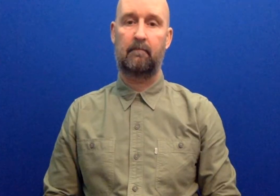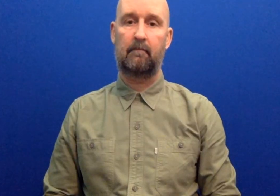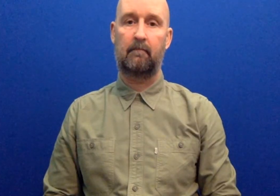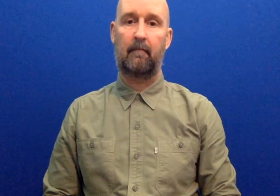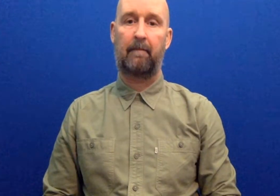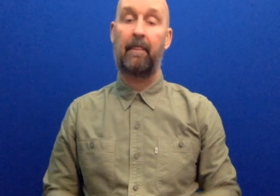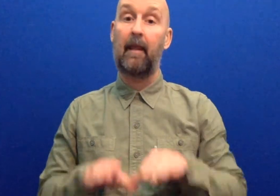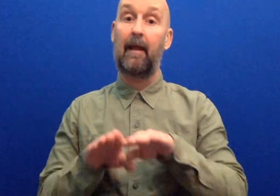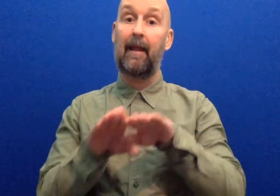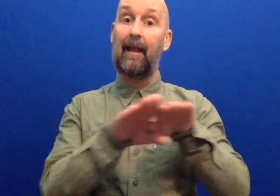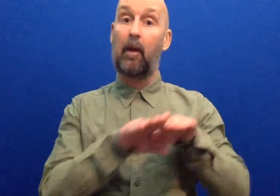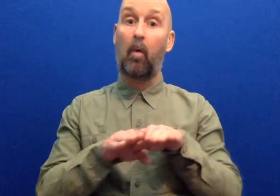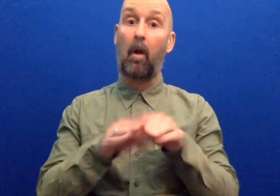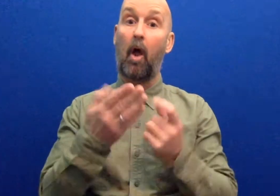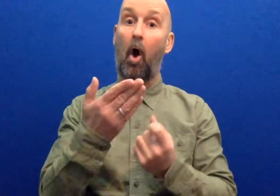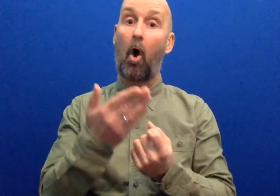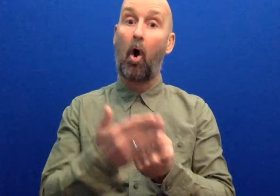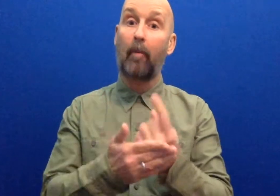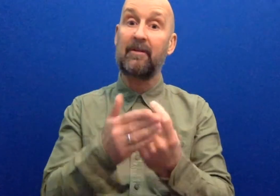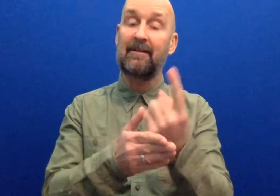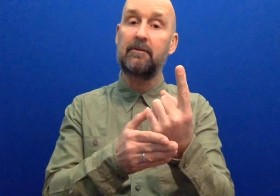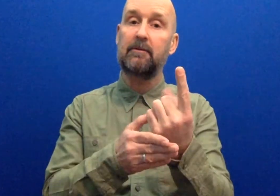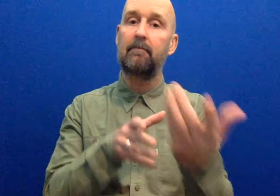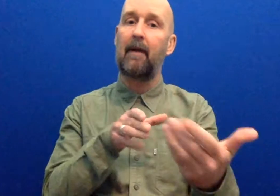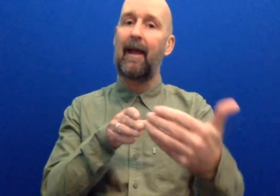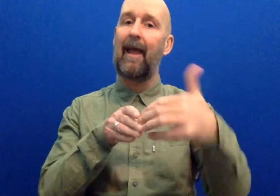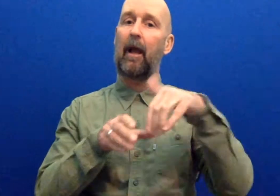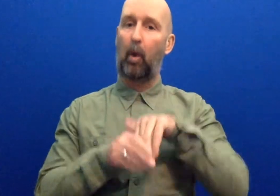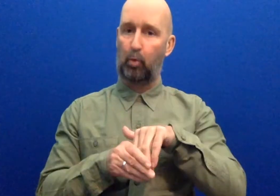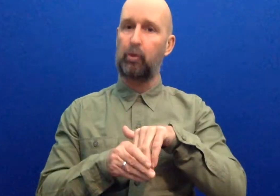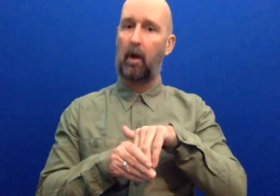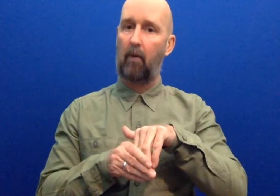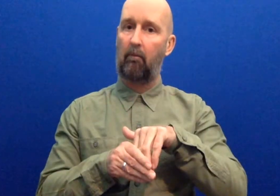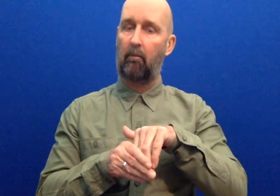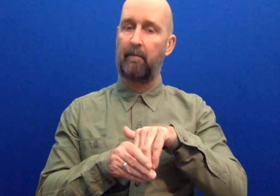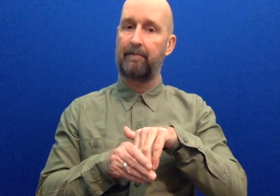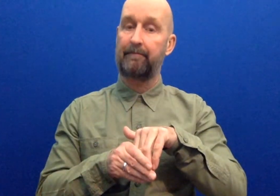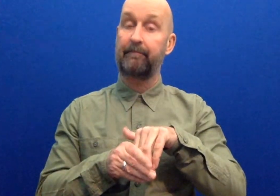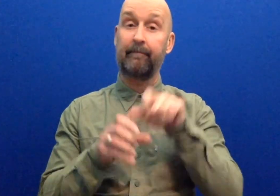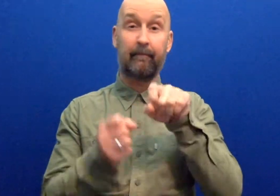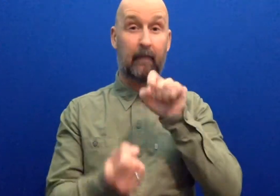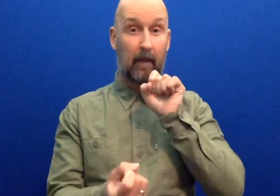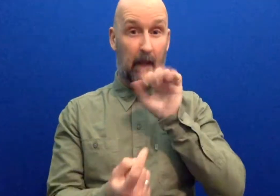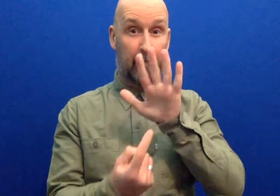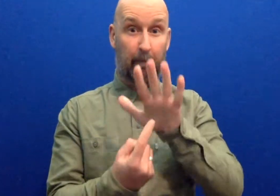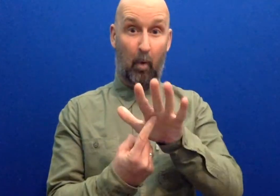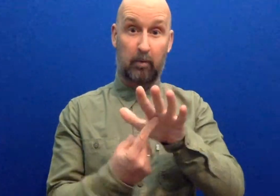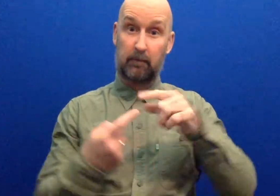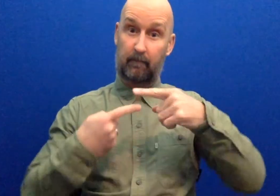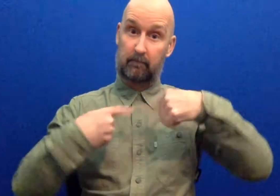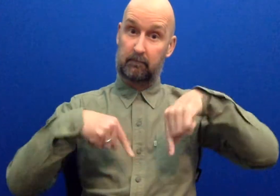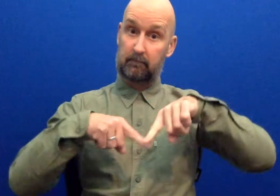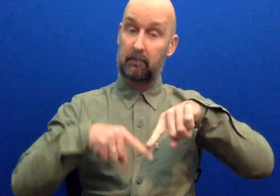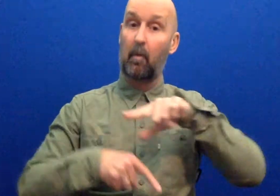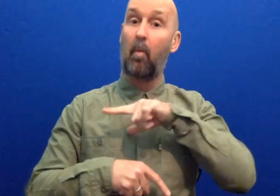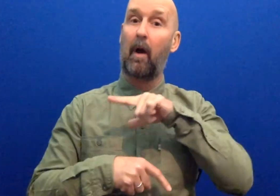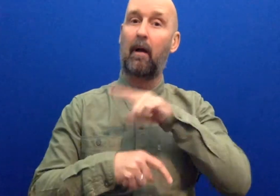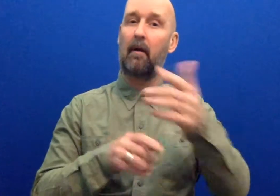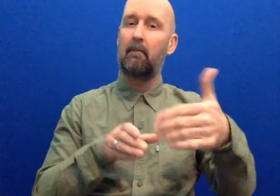Equal Opportunities and Inclusion It is important to us that we include a wide range of